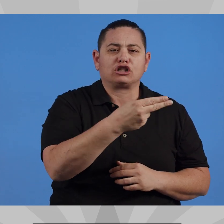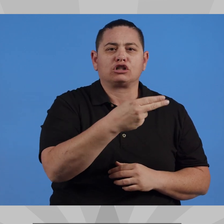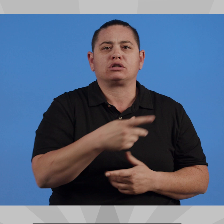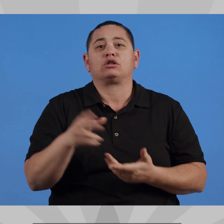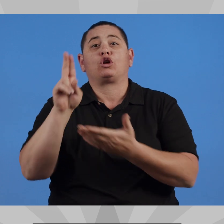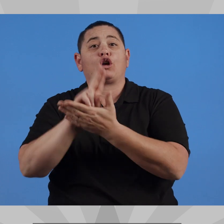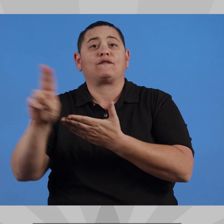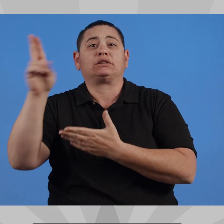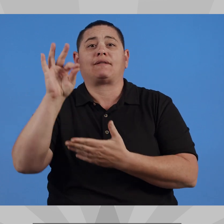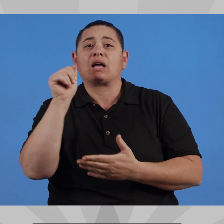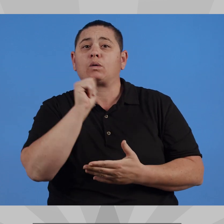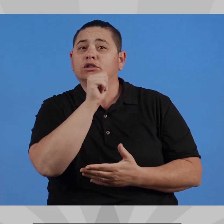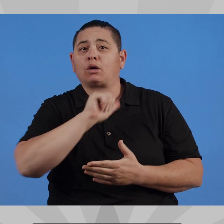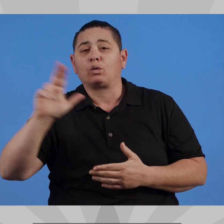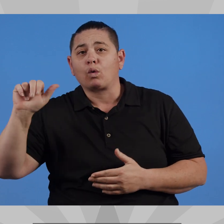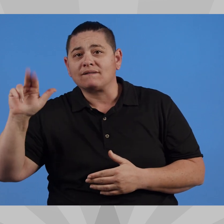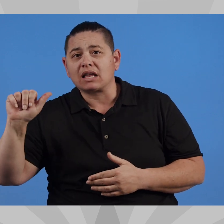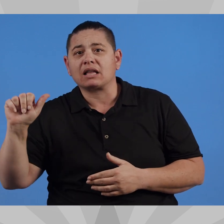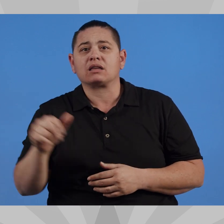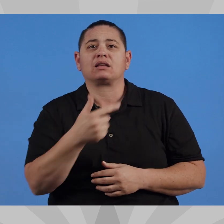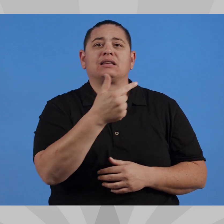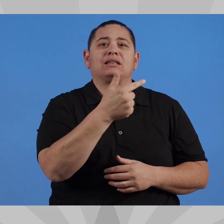Gates Pass, and Marana.